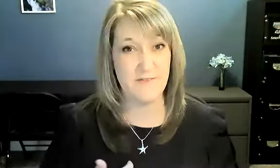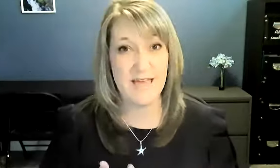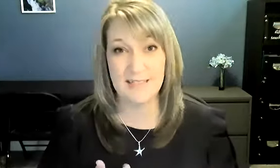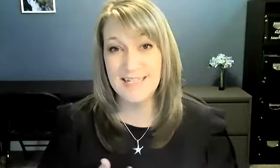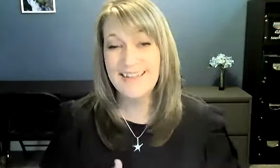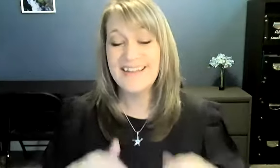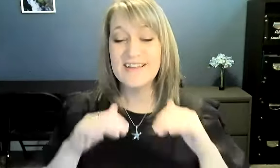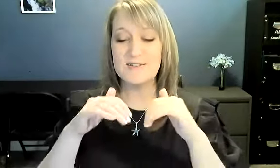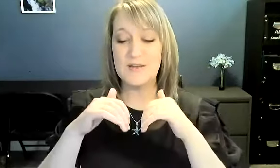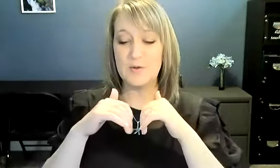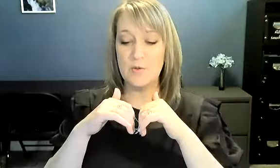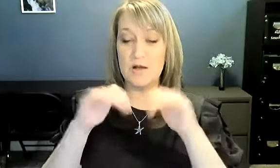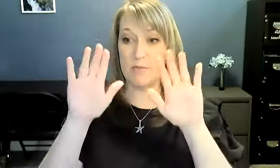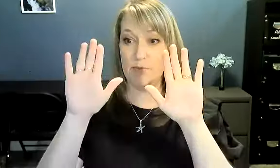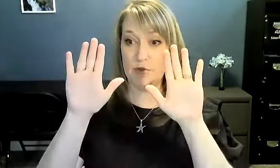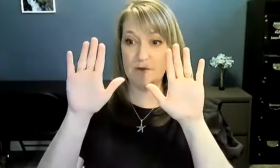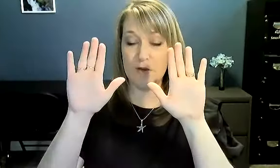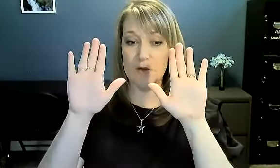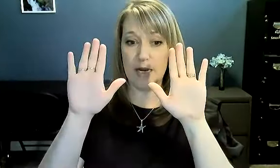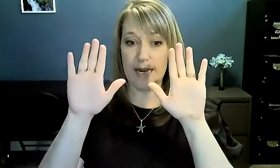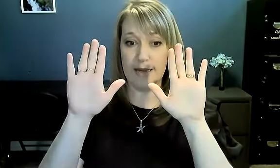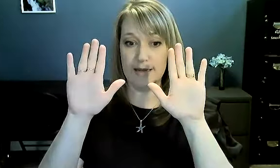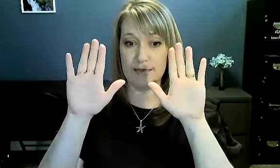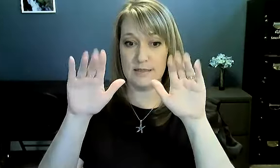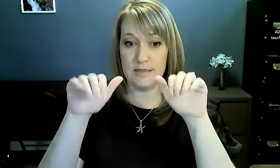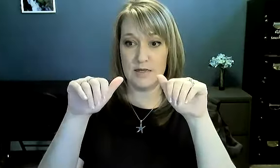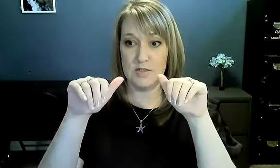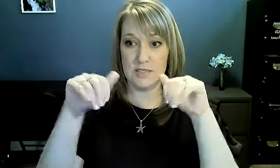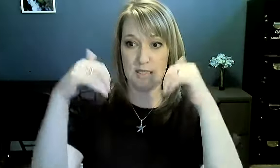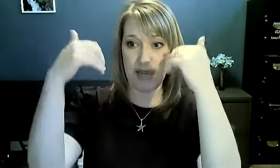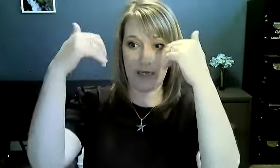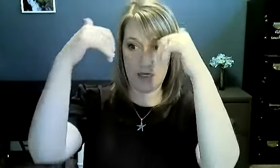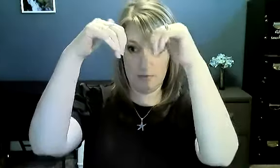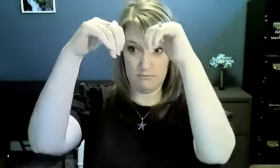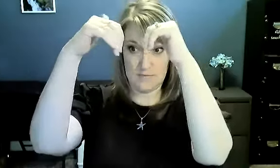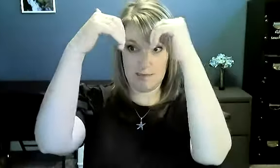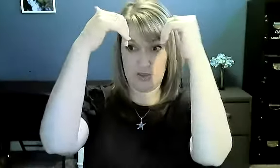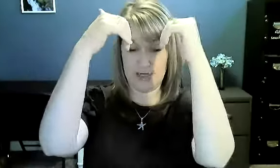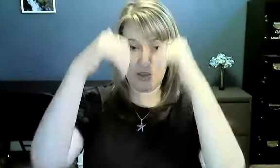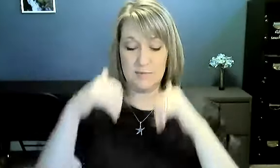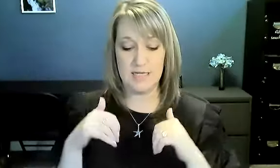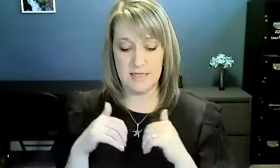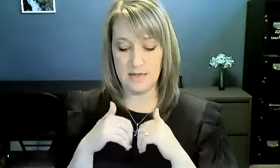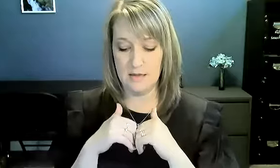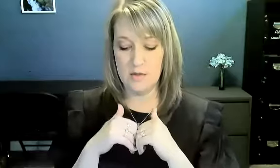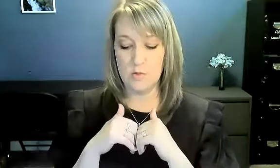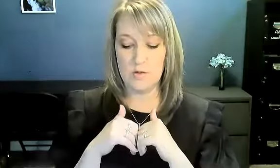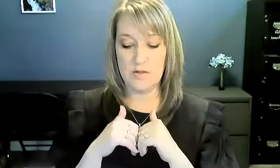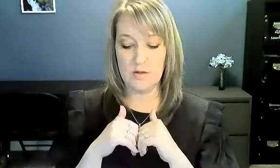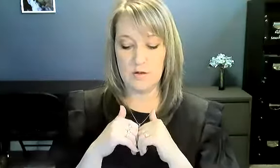fast. So you want both of your hands kind of just hanging. That's your hand shape like that with your